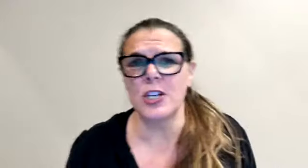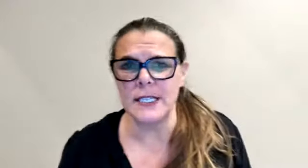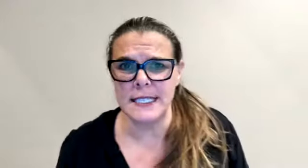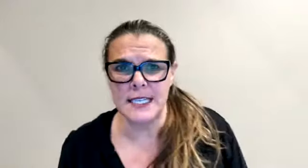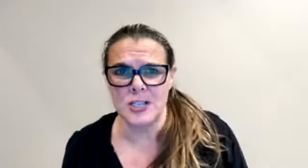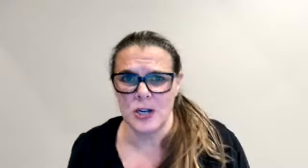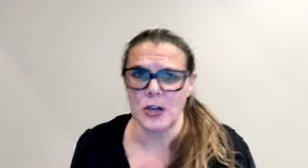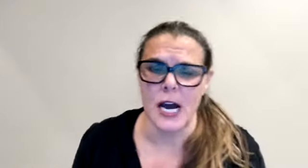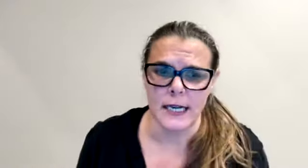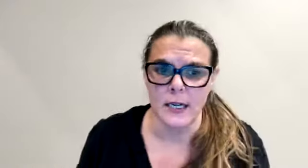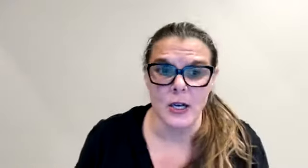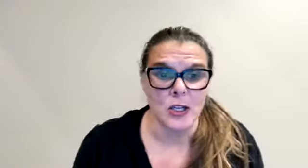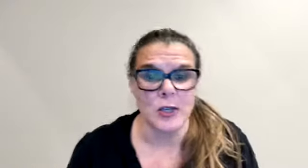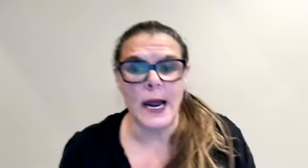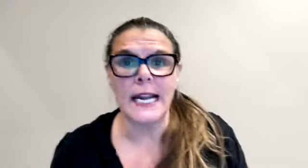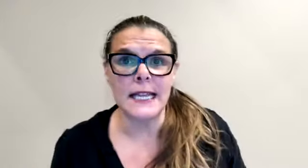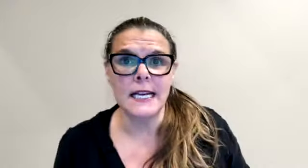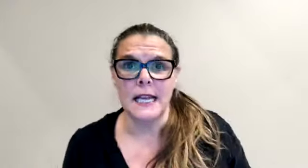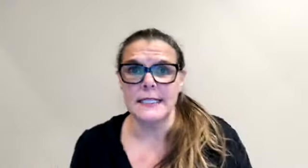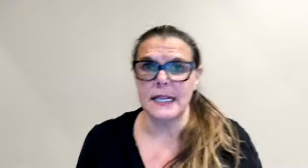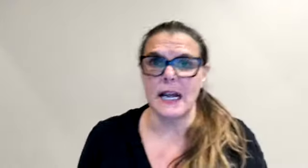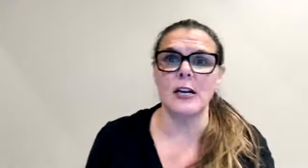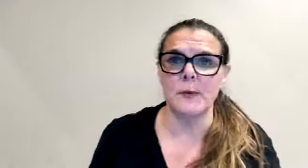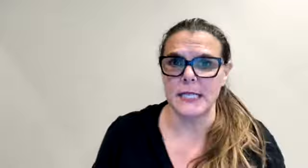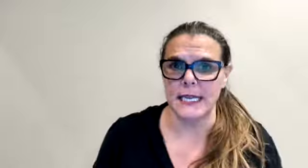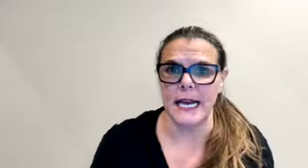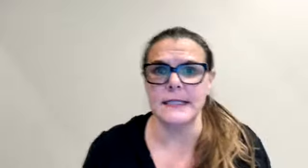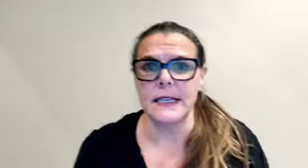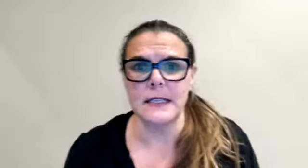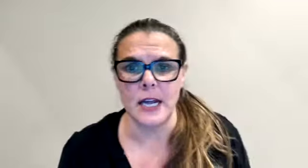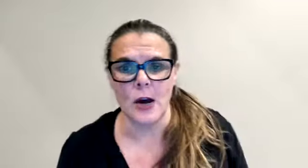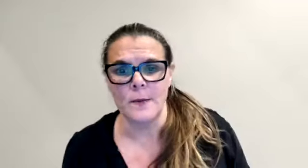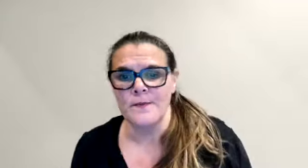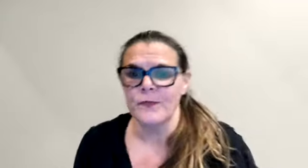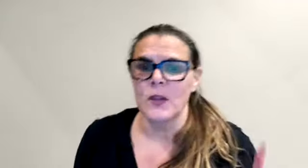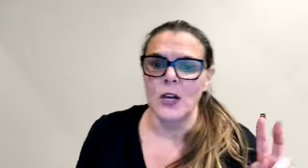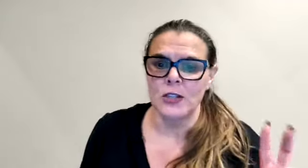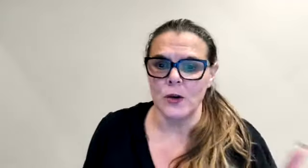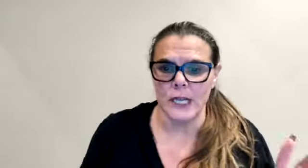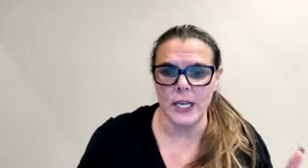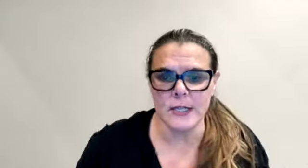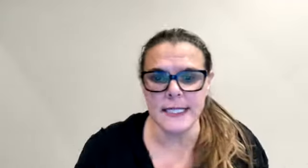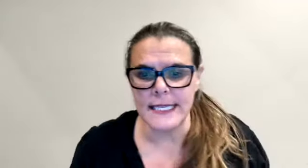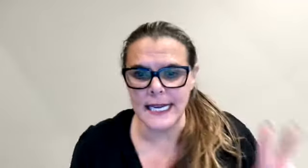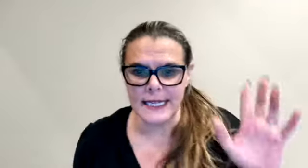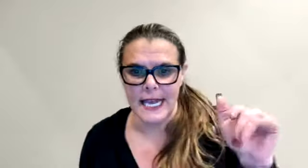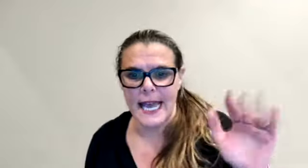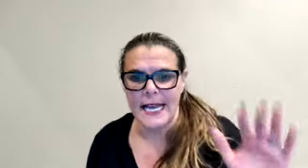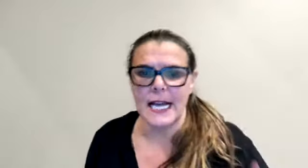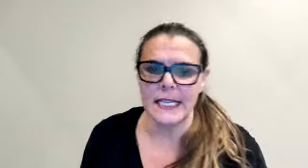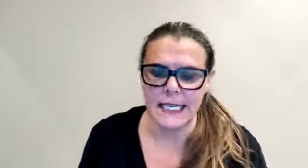good decision or not? So anything less than 100% yes is a no. So here's the second thing. Hey, Colleen,